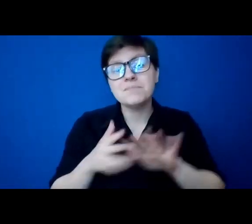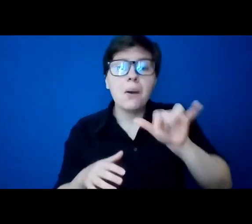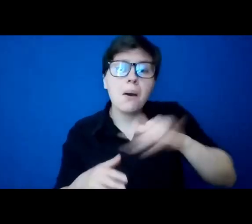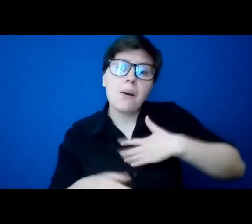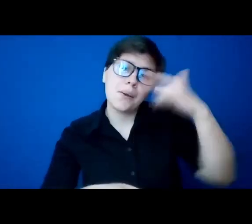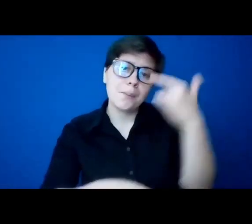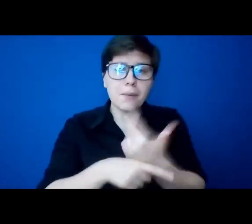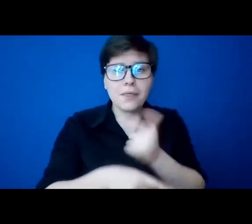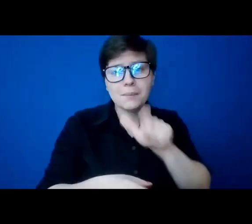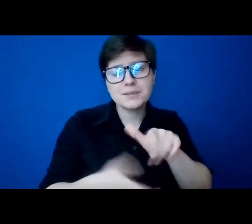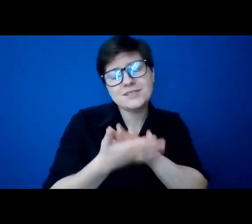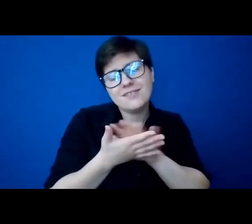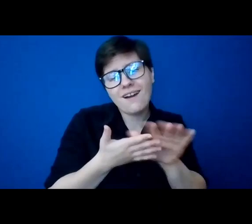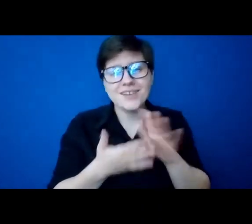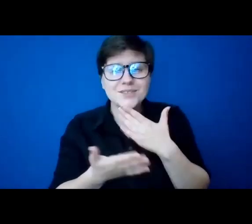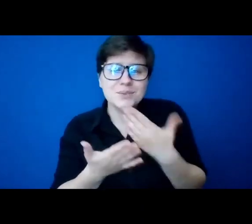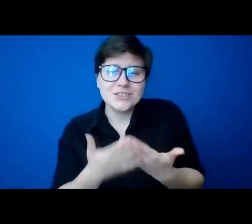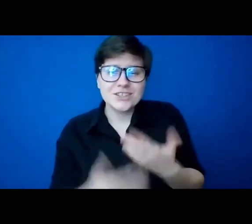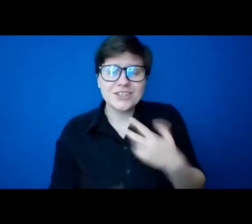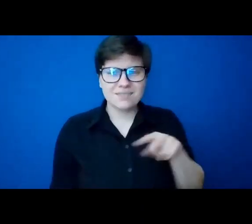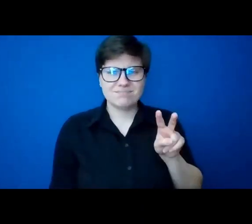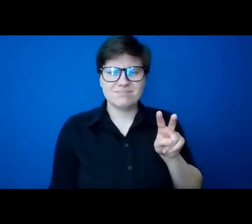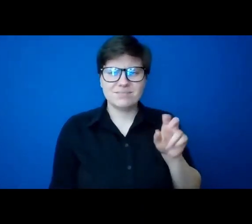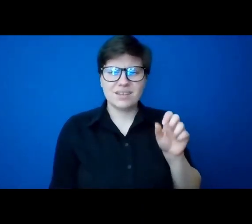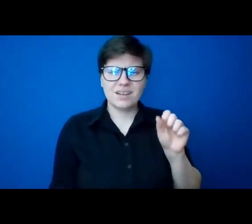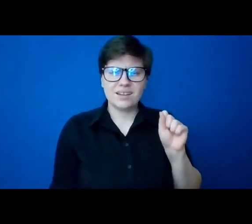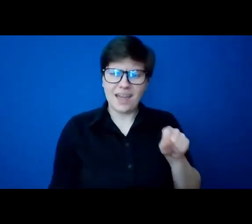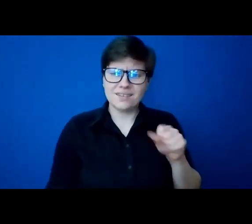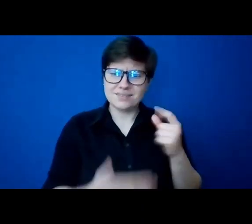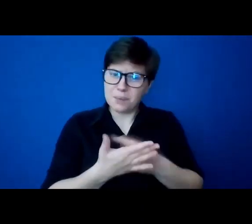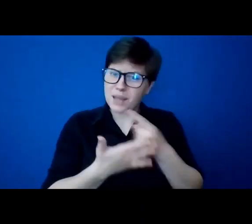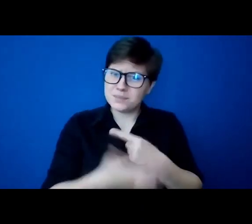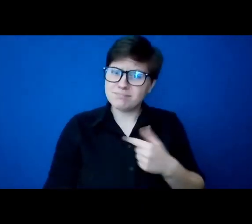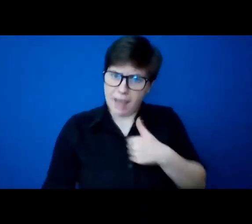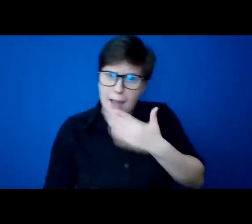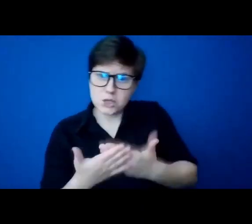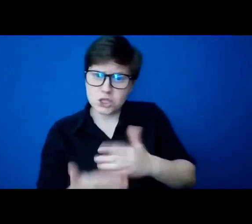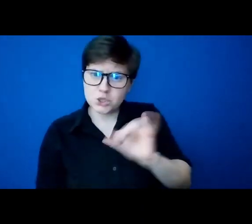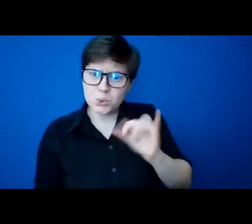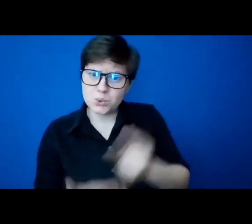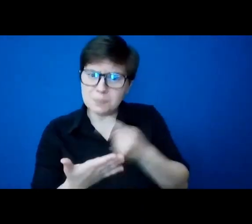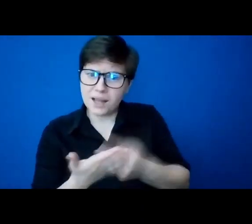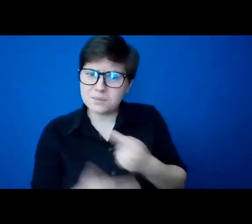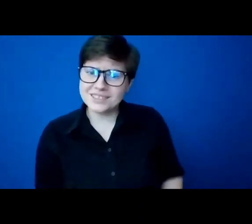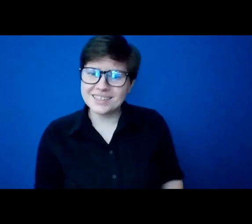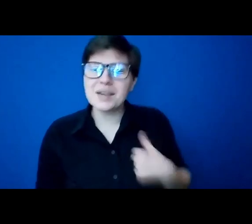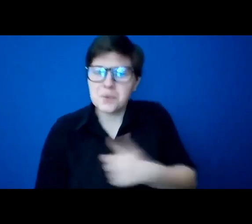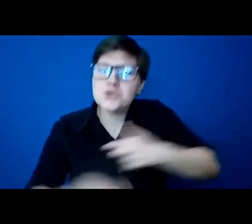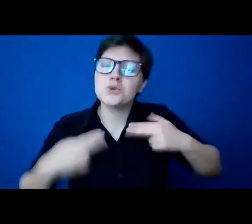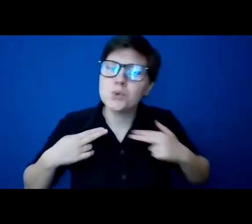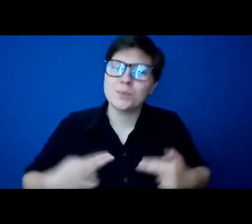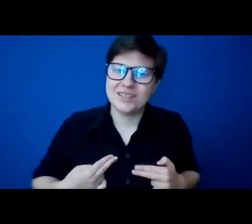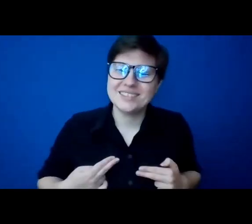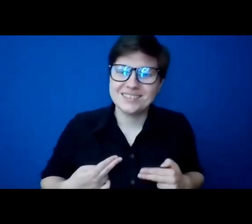brother Georgie must be so nice and so good. And I'd say to them, yes, some days, and I'm good too, some days. We're human beings and we